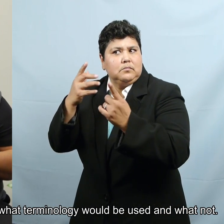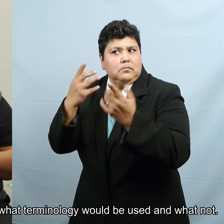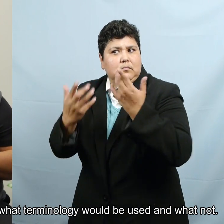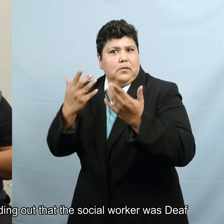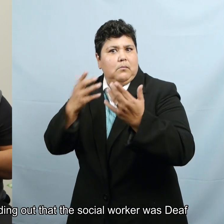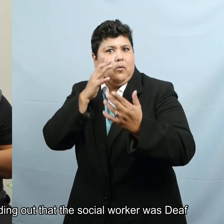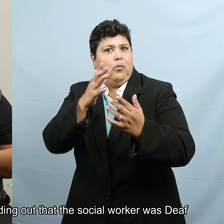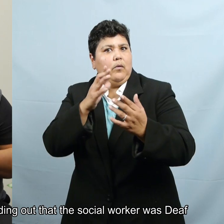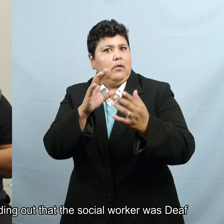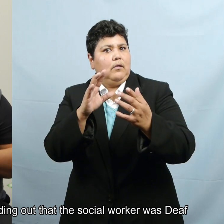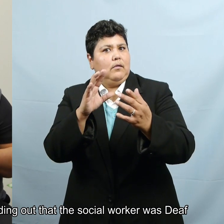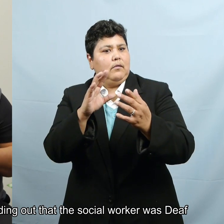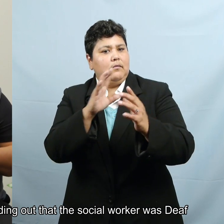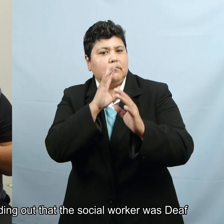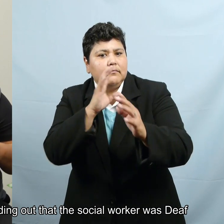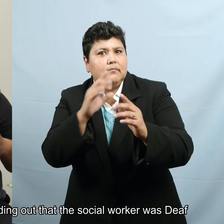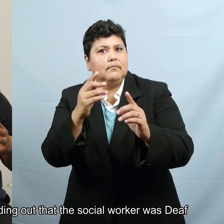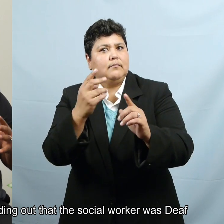whatnot.